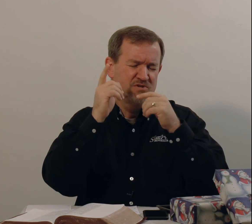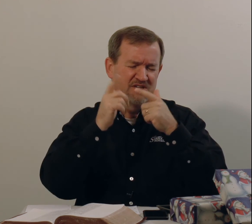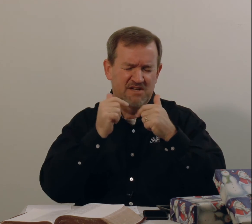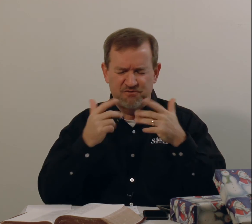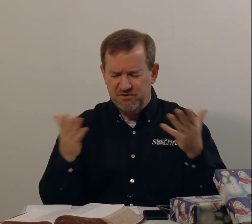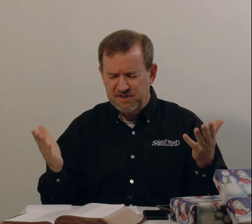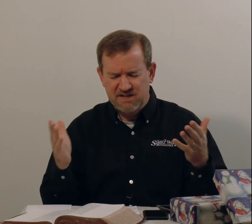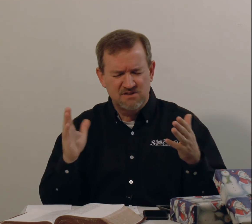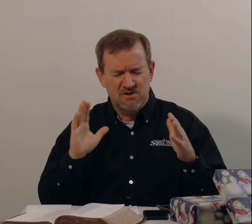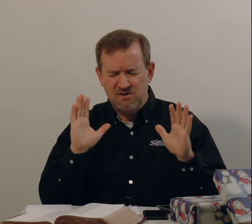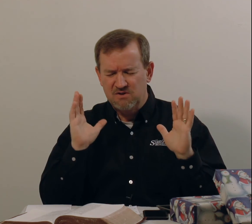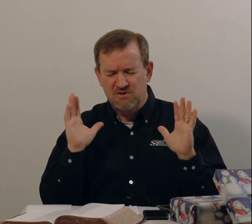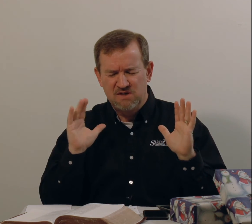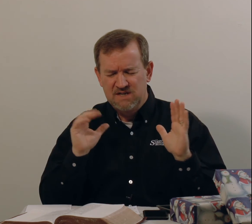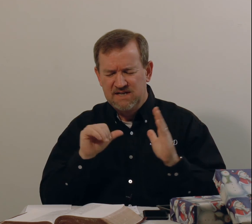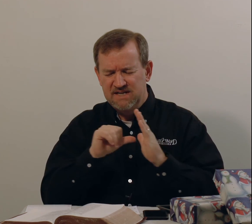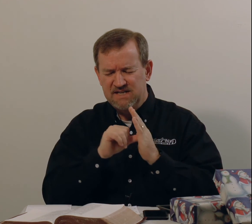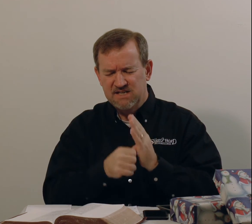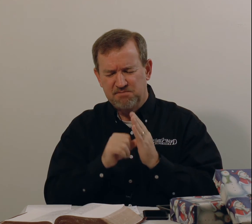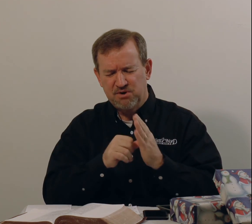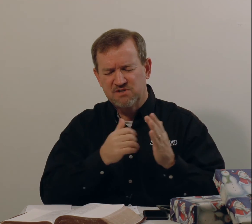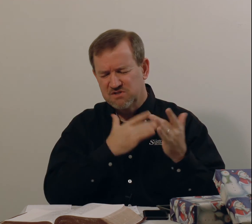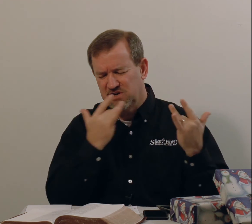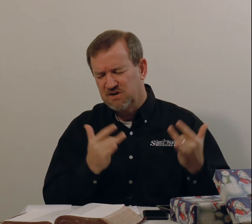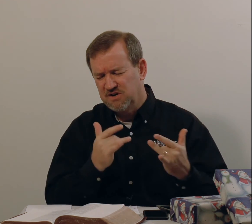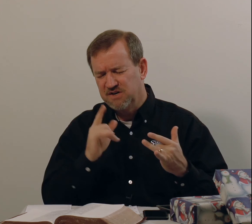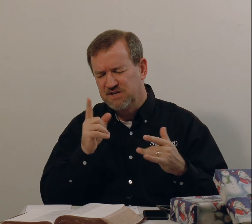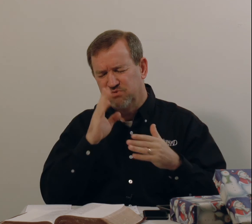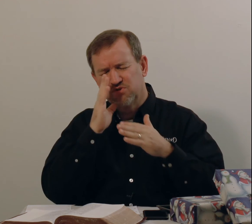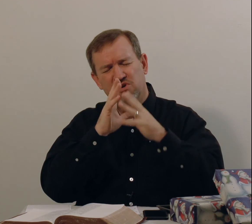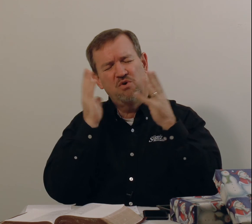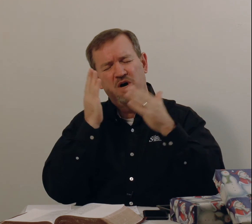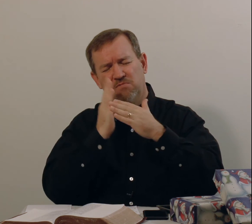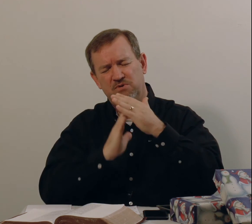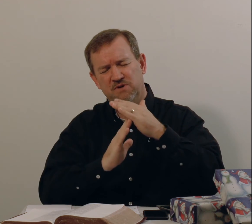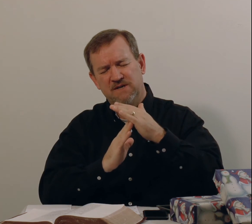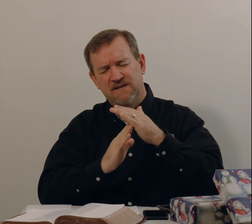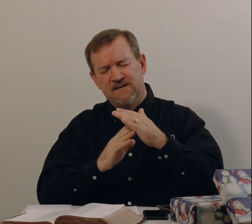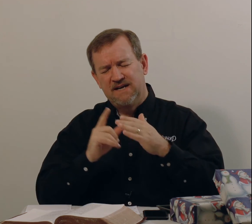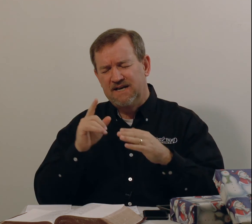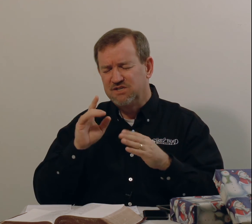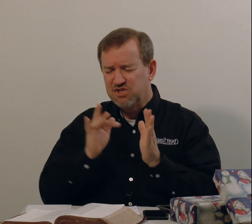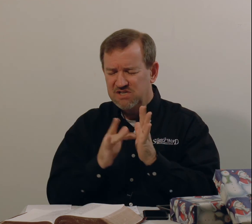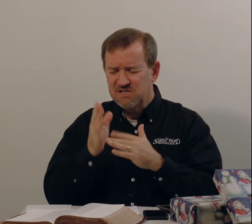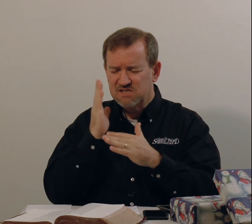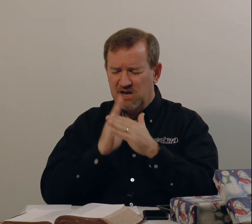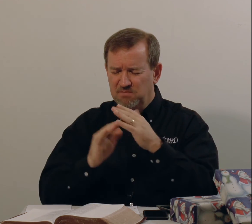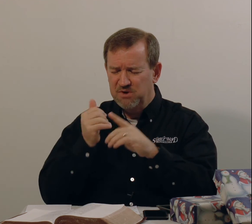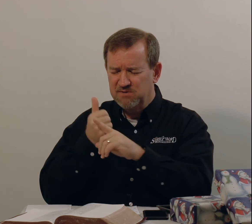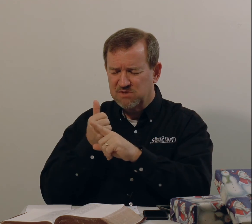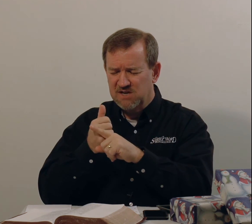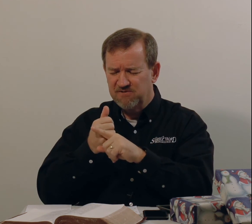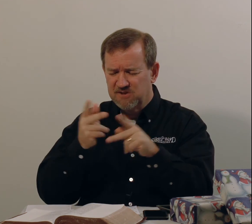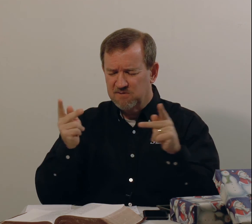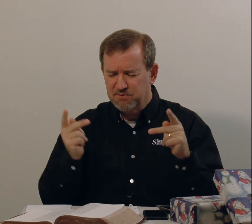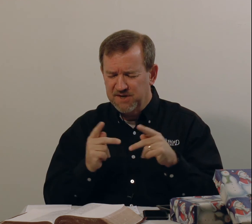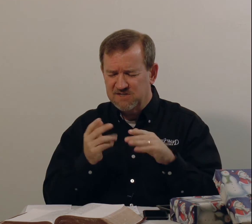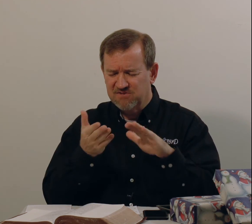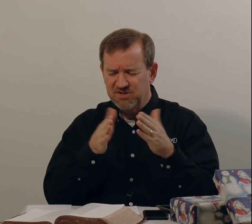and different things. Oh, it impresses our heart. He was so humble. And Jesus humbled Himself to the place of the